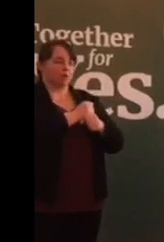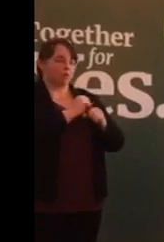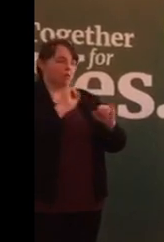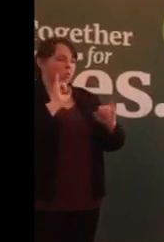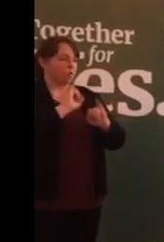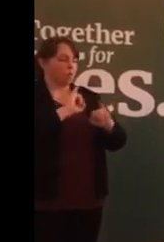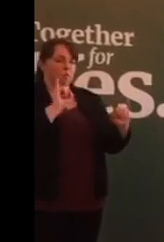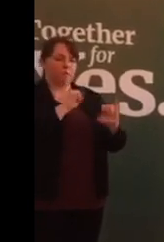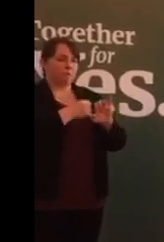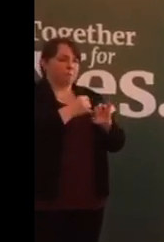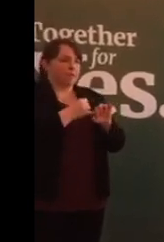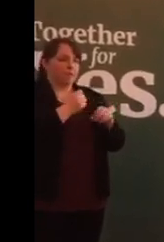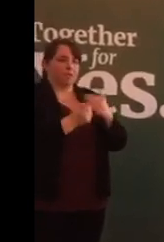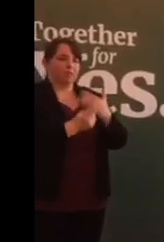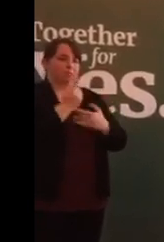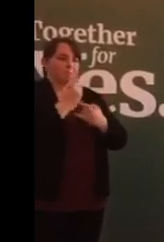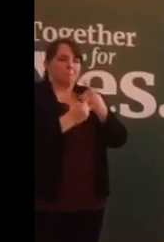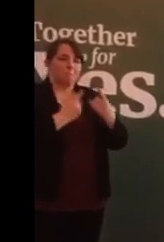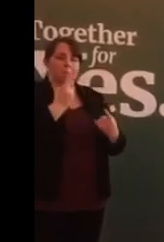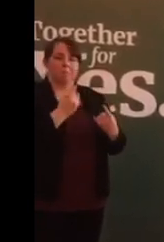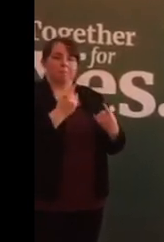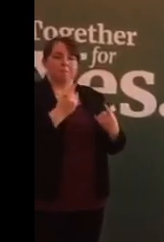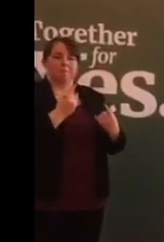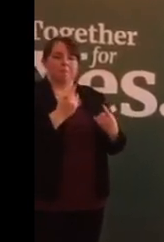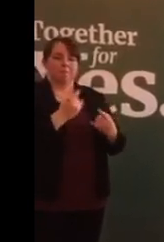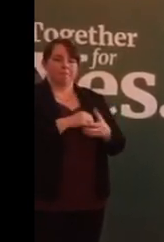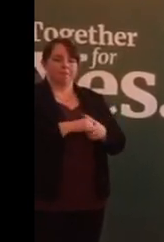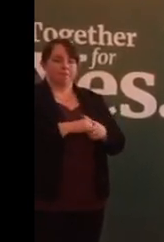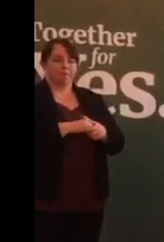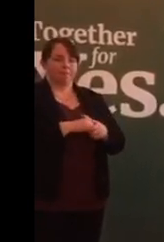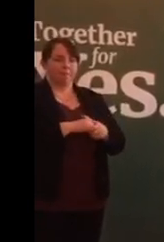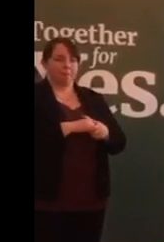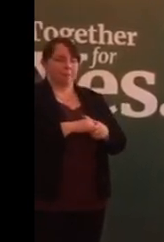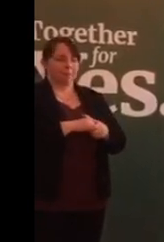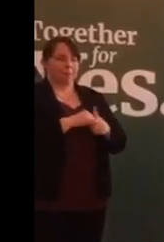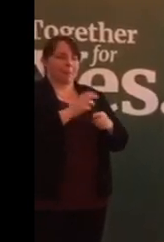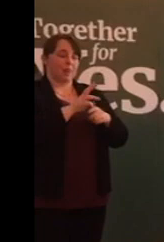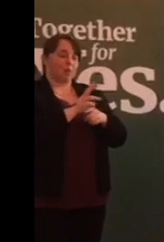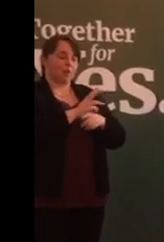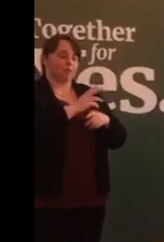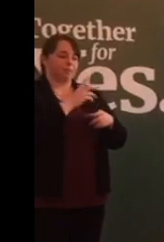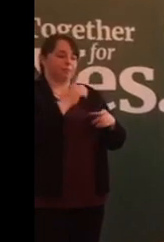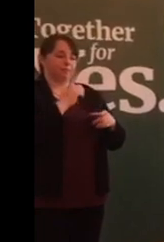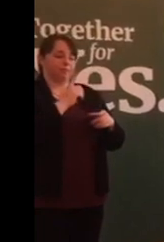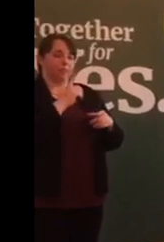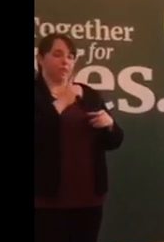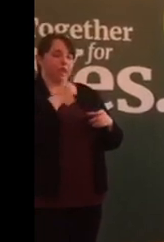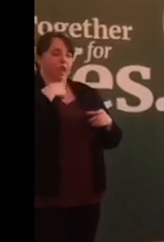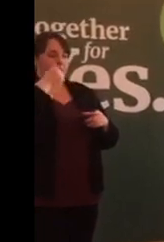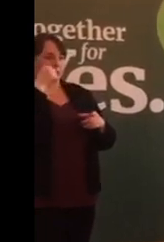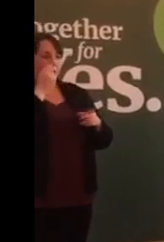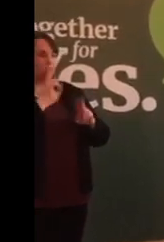medical cases that have ensued. And while it has not the same